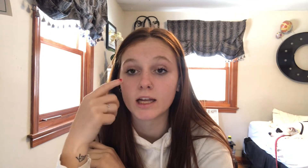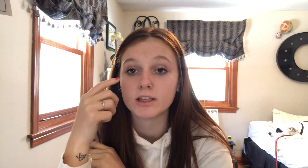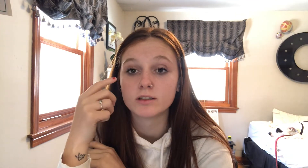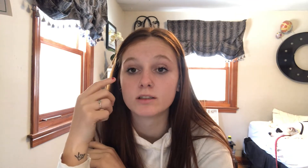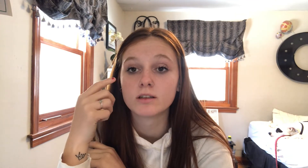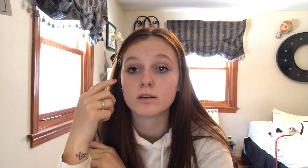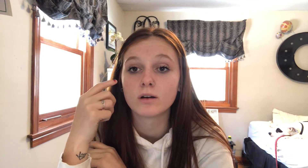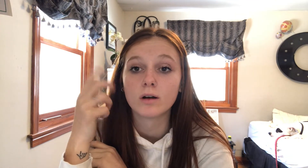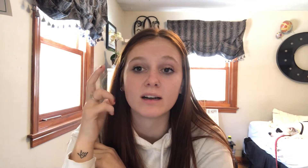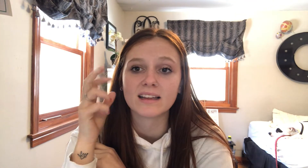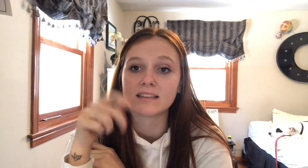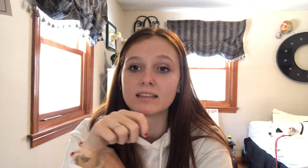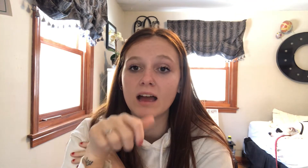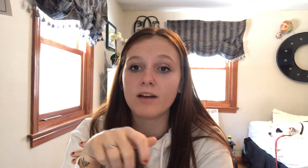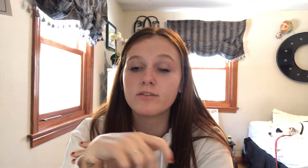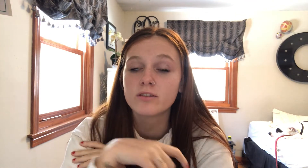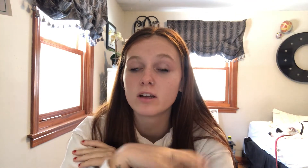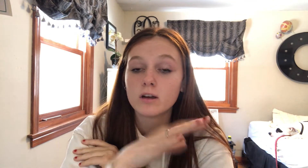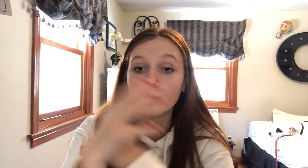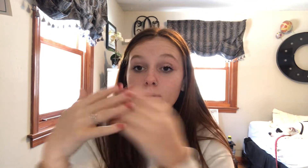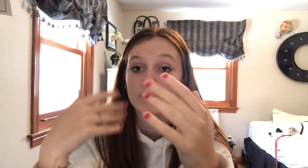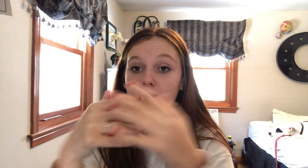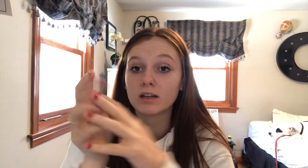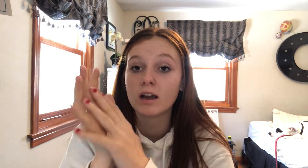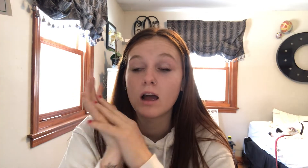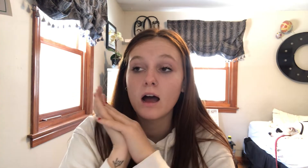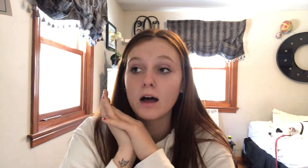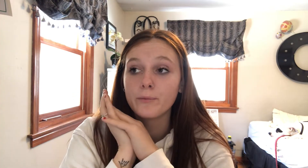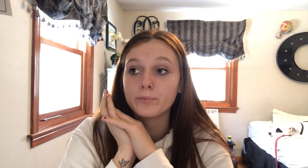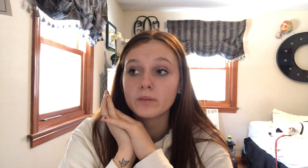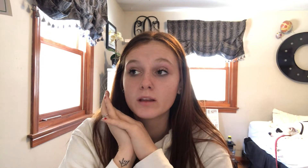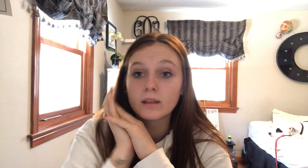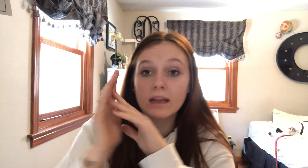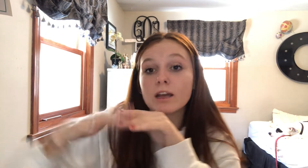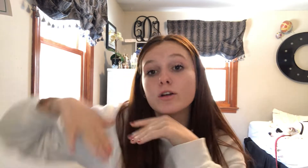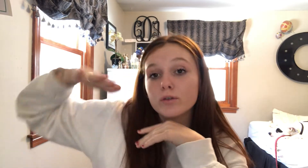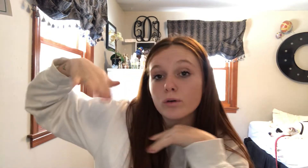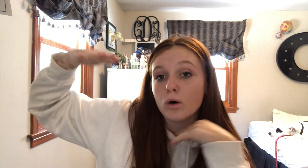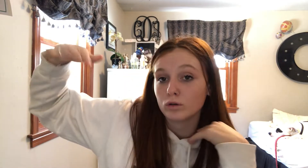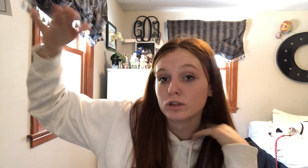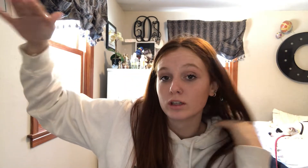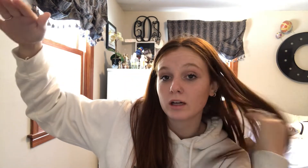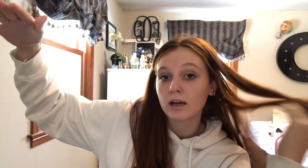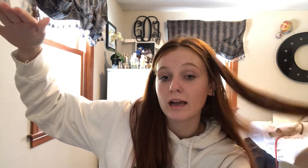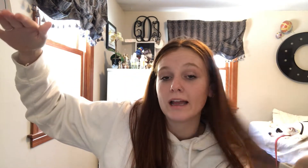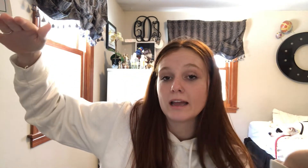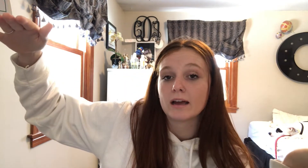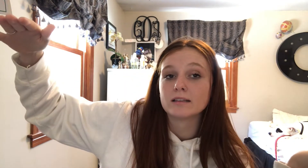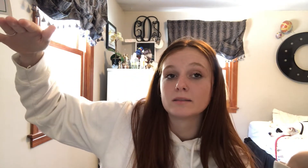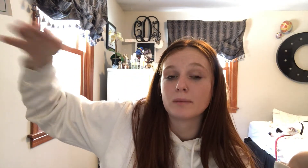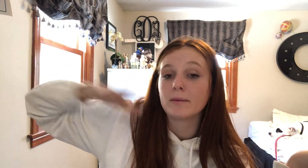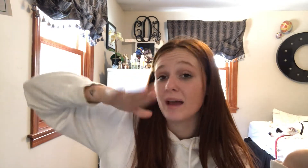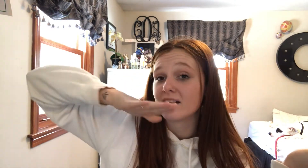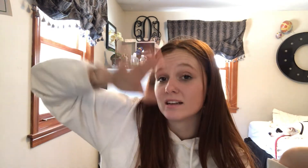or like deaf, whatever. Um, then I grew older and my parents